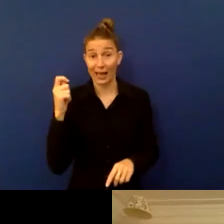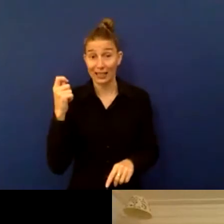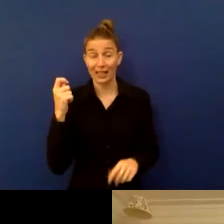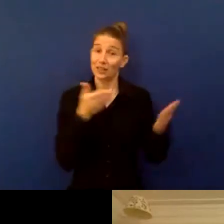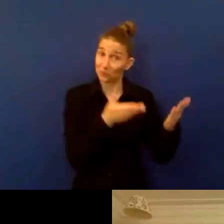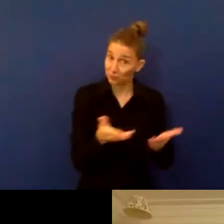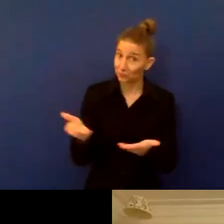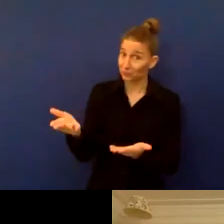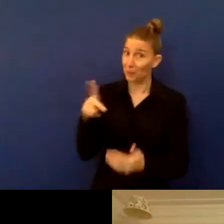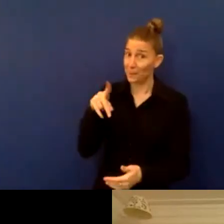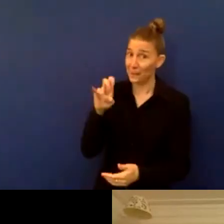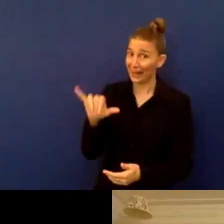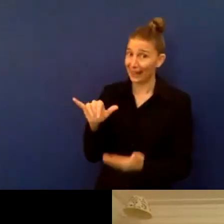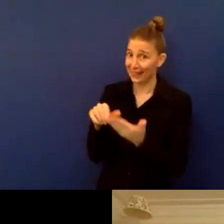is yours.